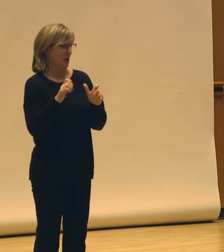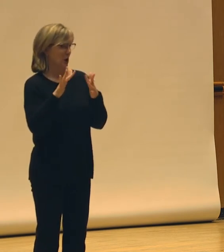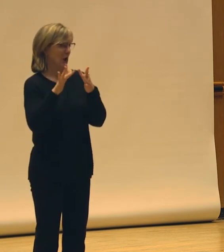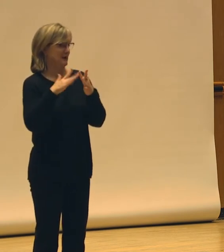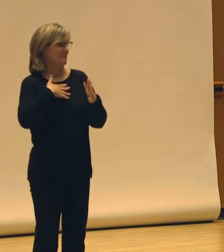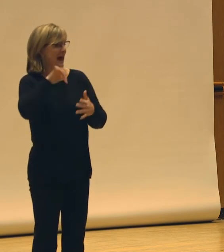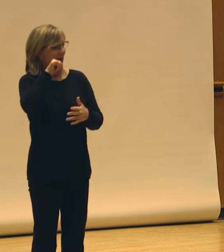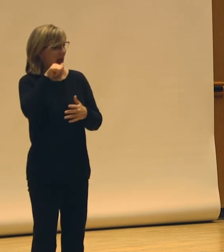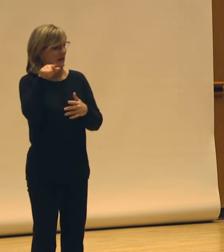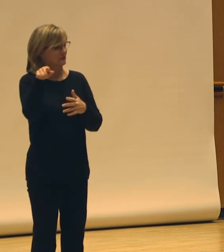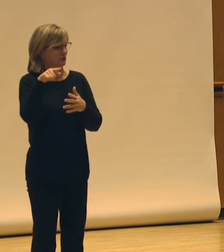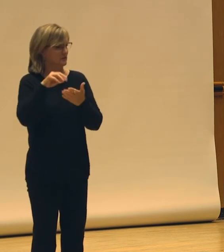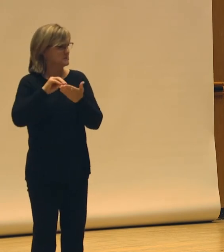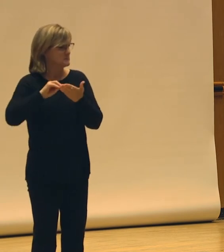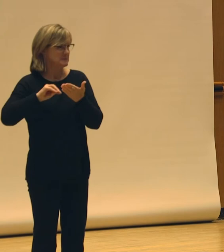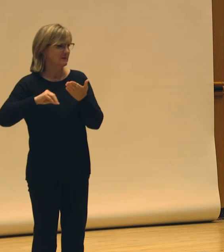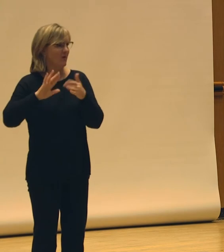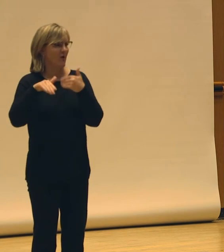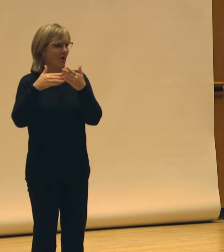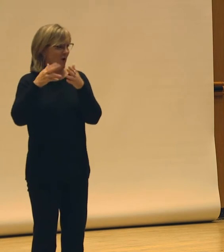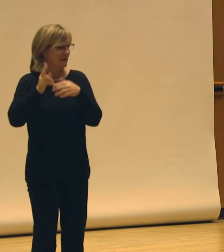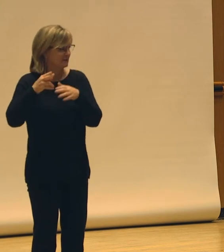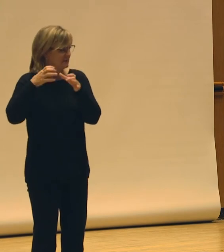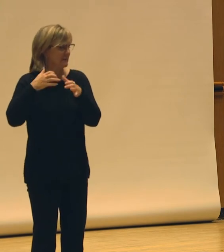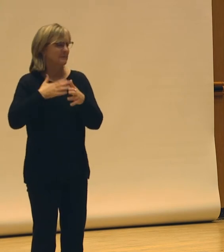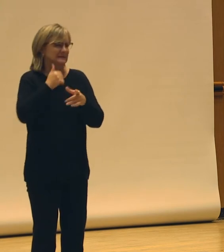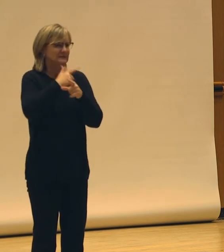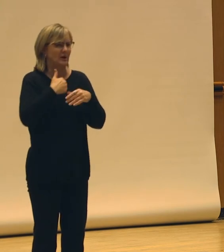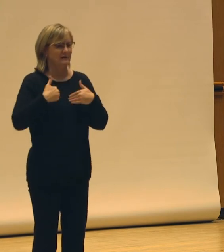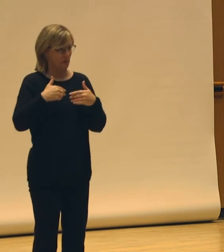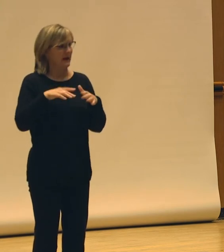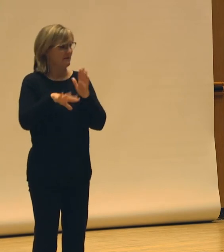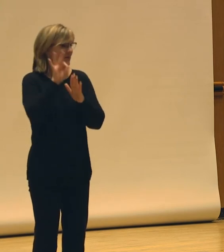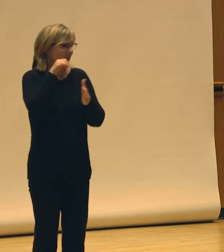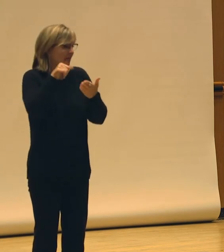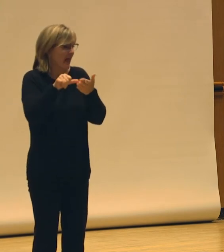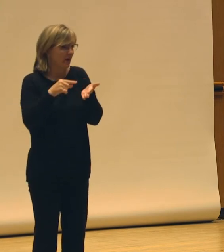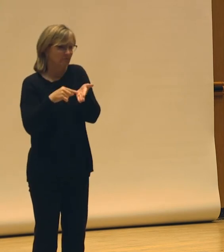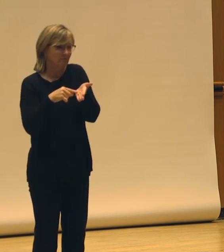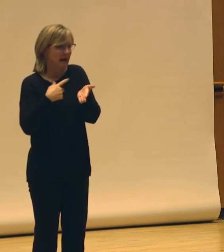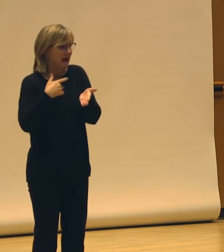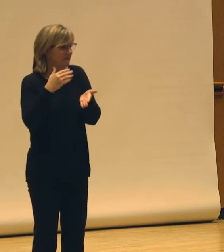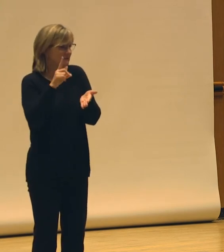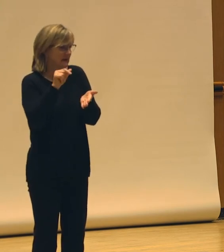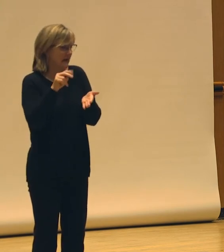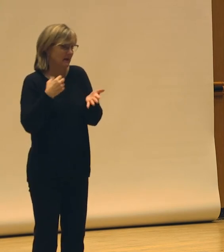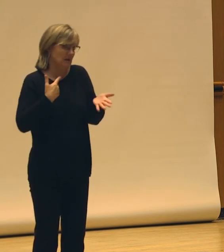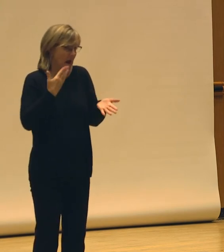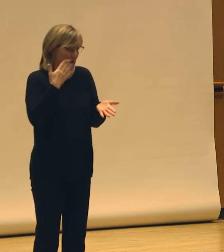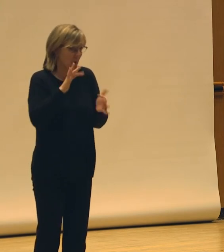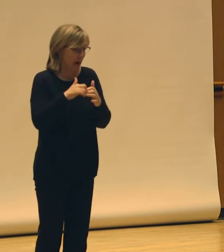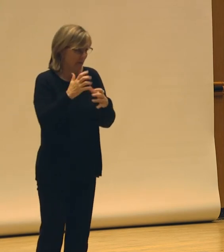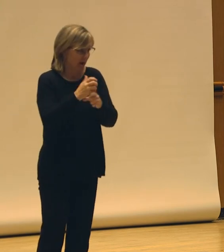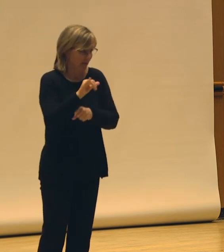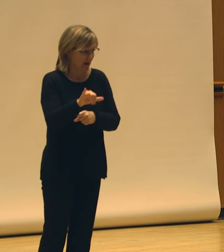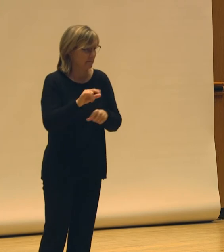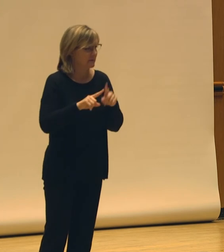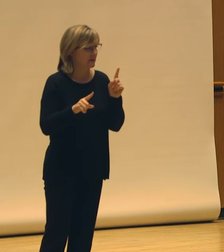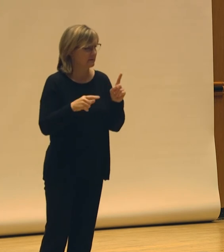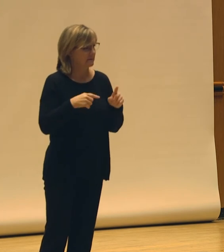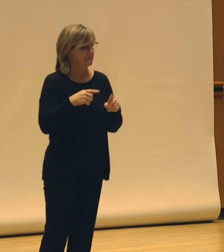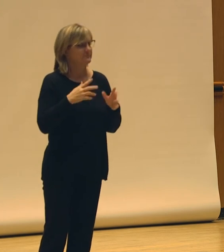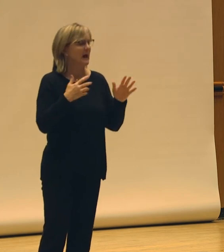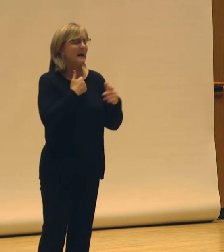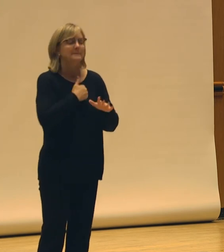my aunt that keeps all of that stuff. And my sister has it all too. And find the dated letter. It's amazing. I don't know how they got that. What were you going to,